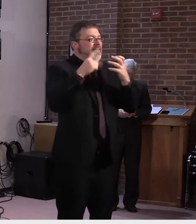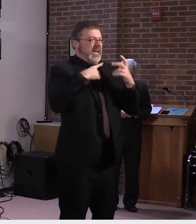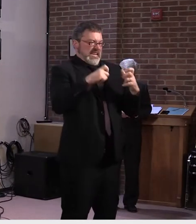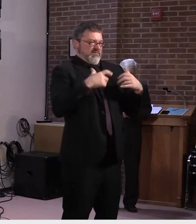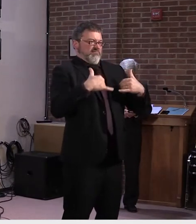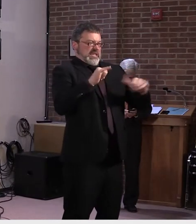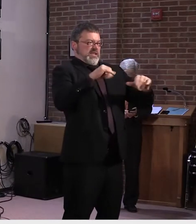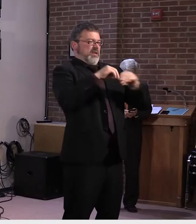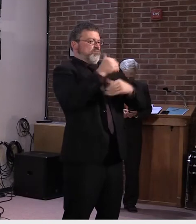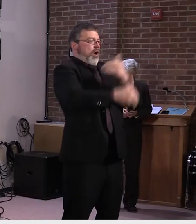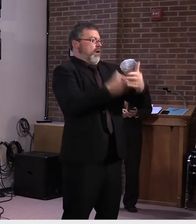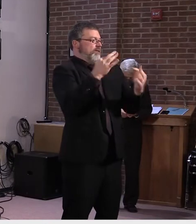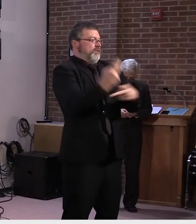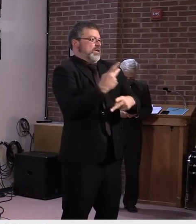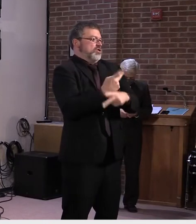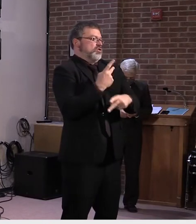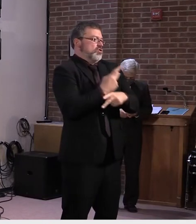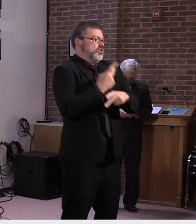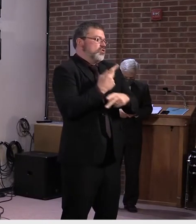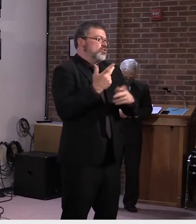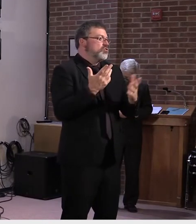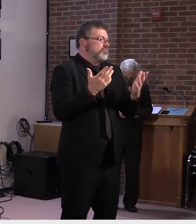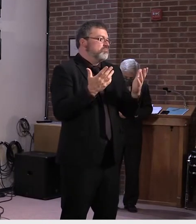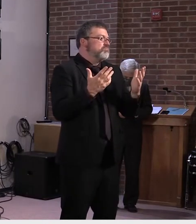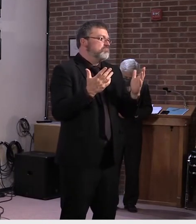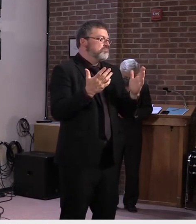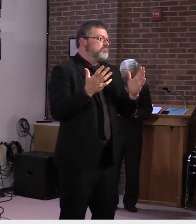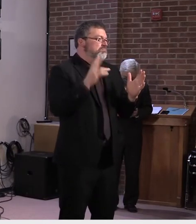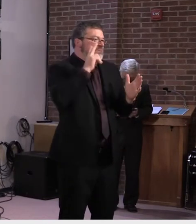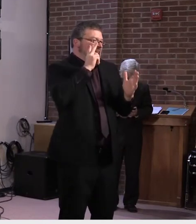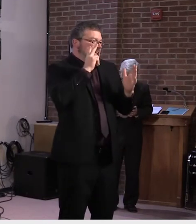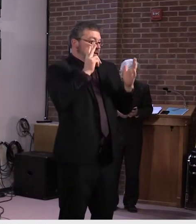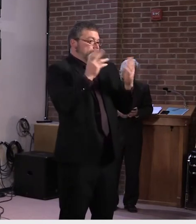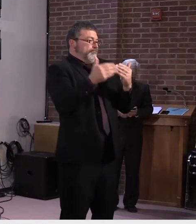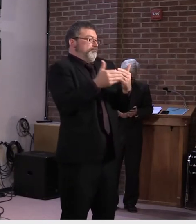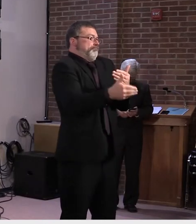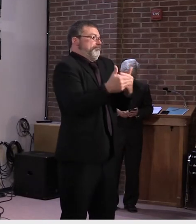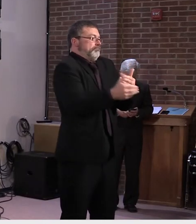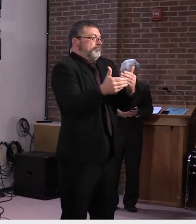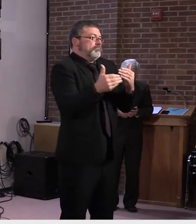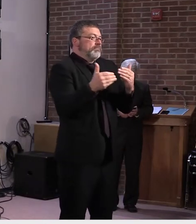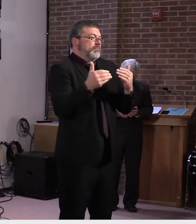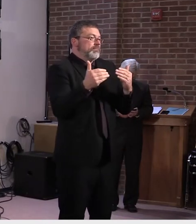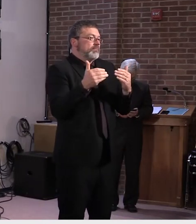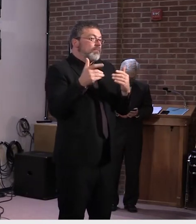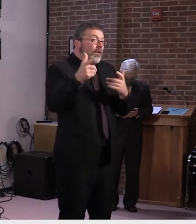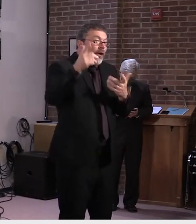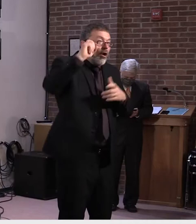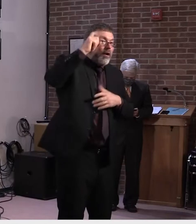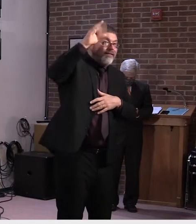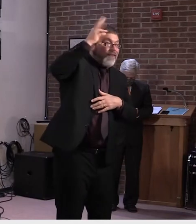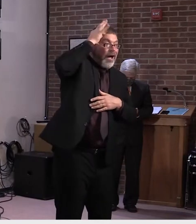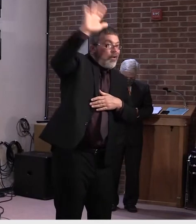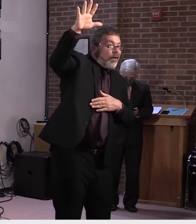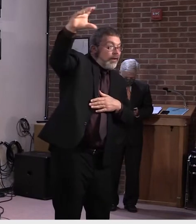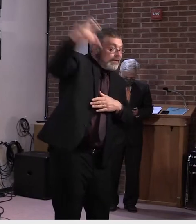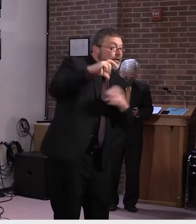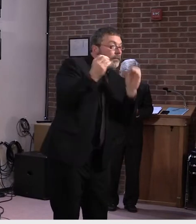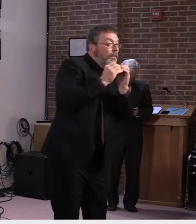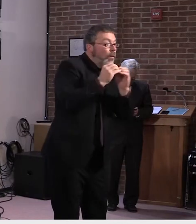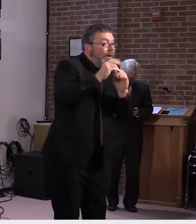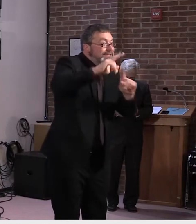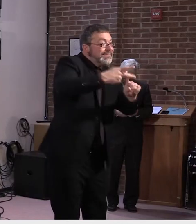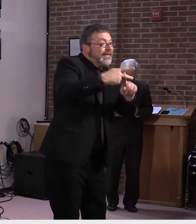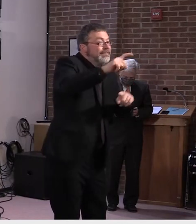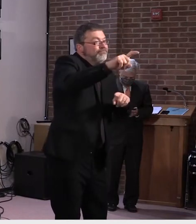some of the, the deficits. So again, we're, we don't know what's going to happen in Washington. We don't know what's going to happen with the virus, and we're at the mercy of both at this point